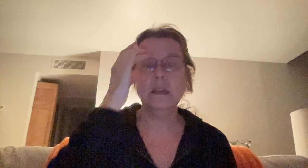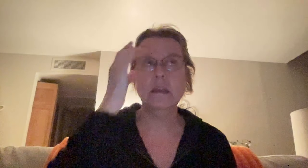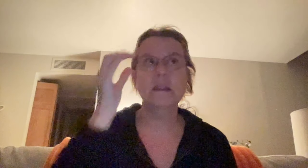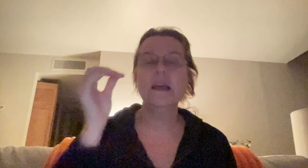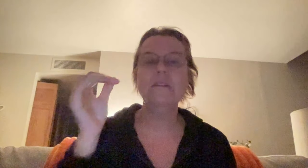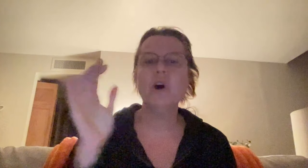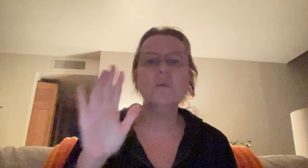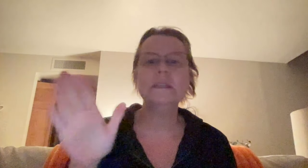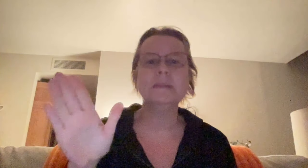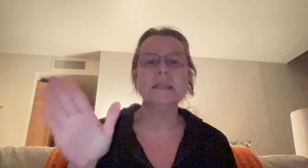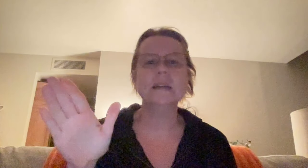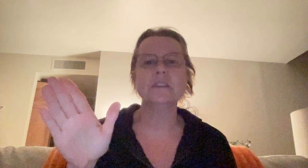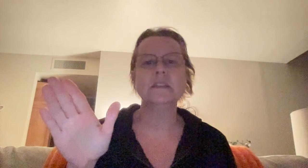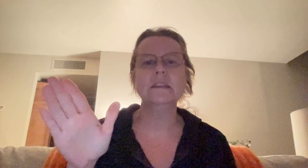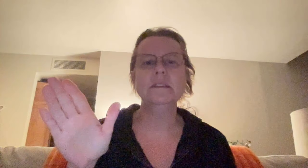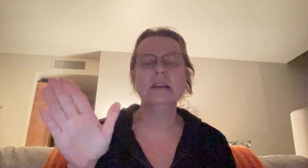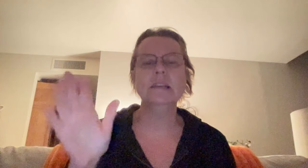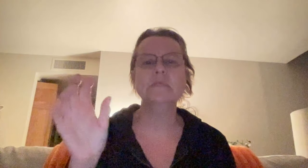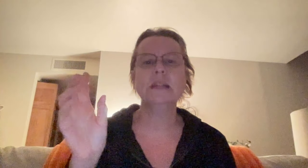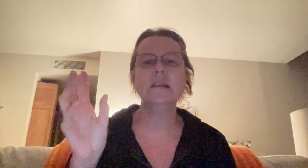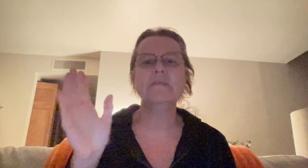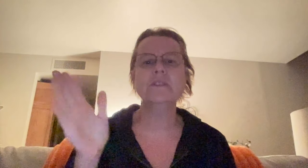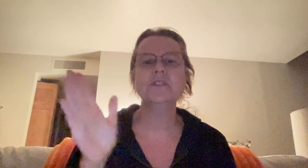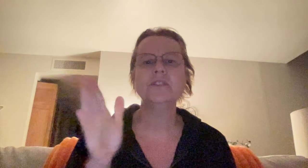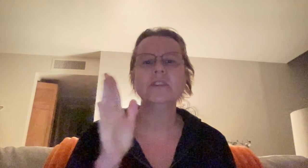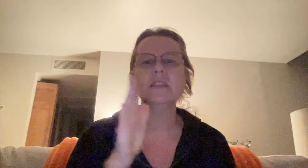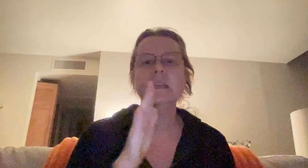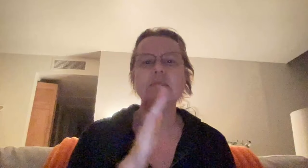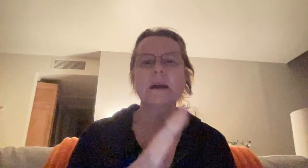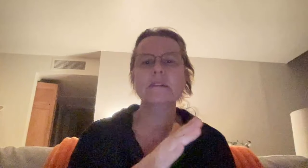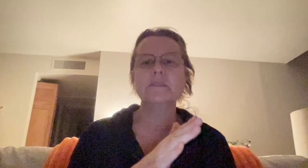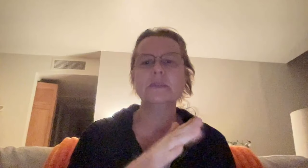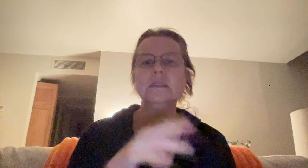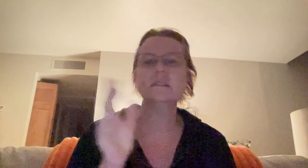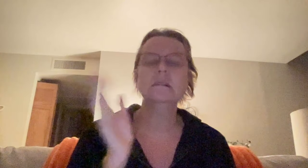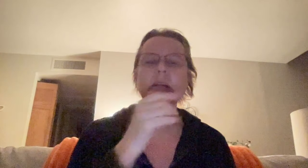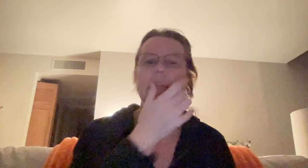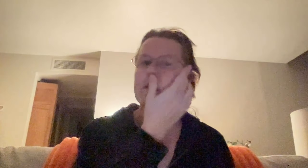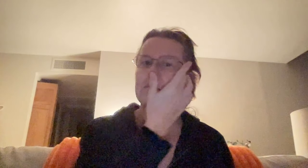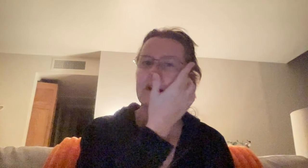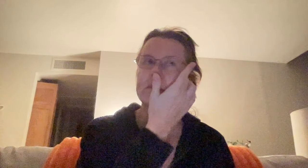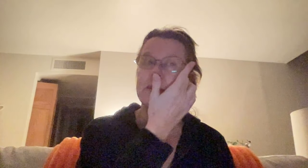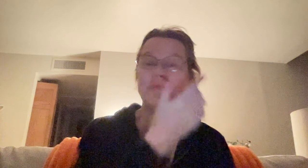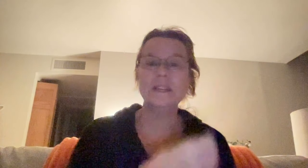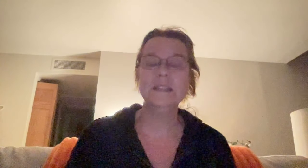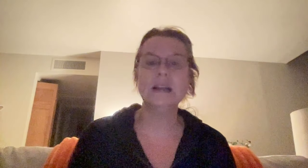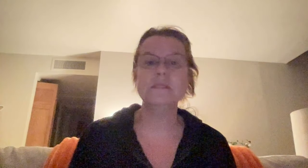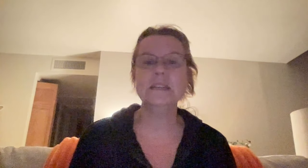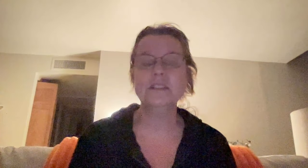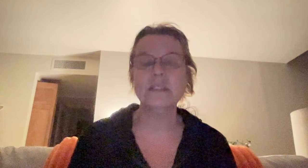I haven't always been actually, you guys. When I first took the Myers-Briggs, when I was in my twenties, I was actually